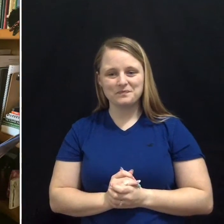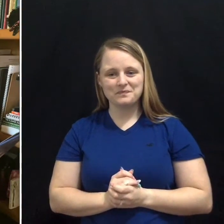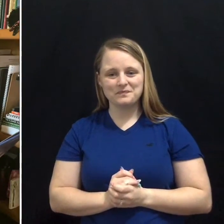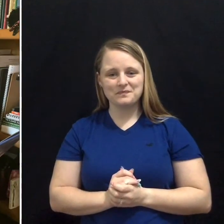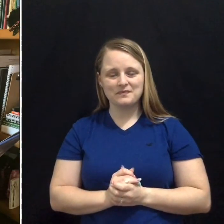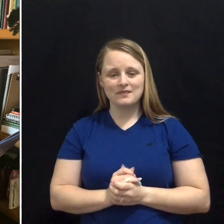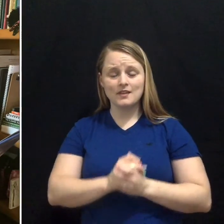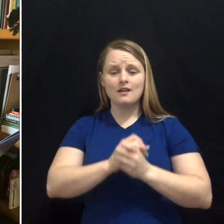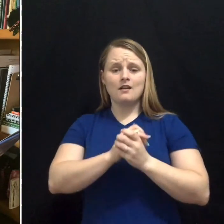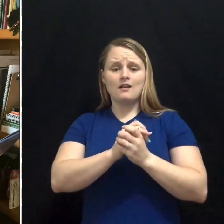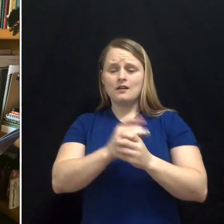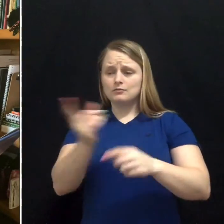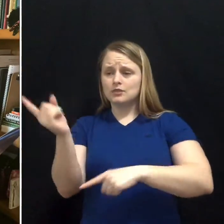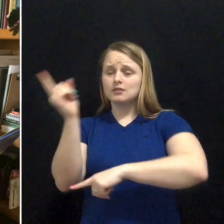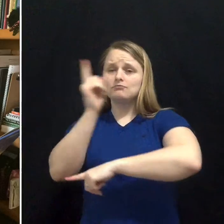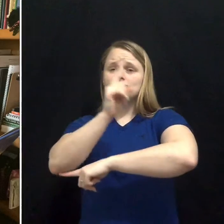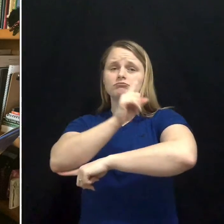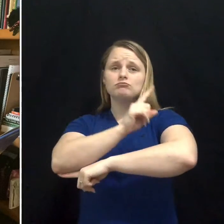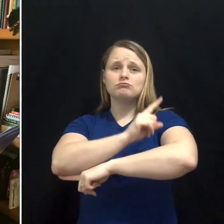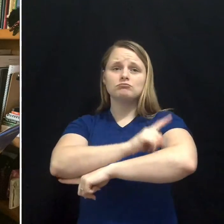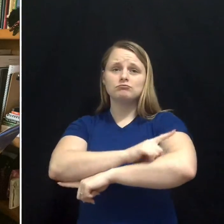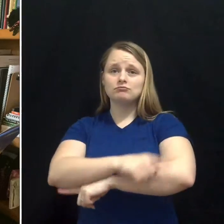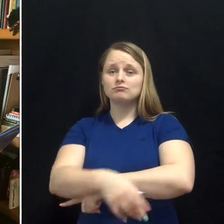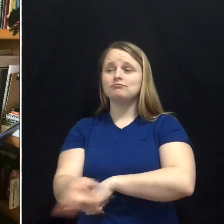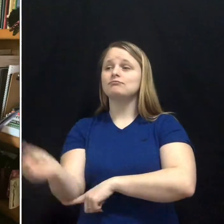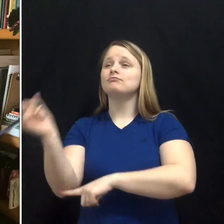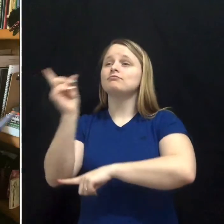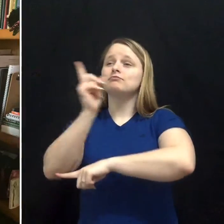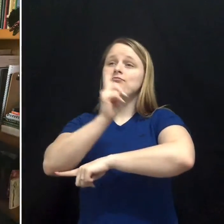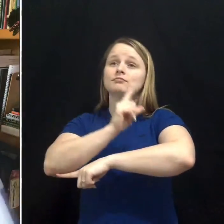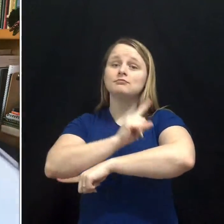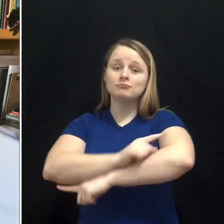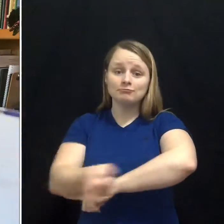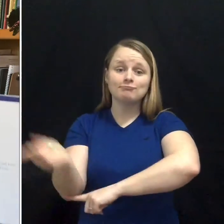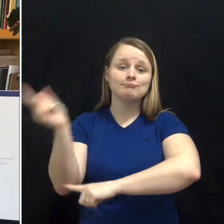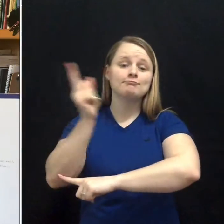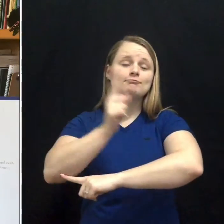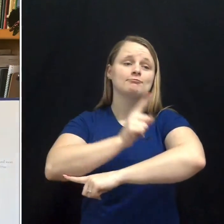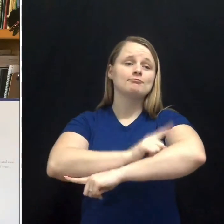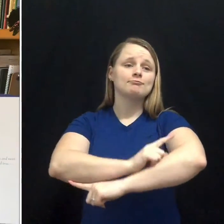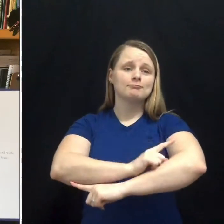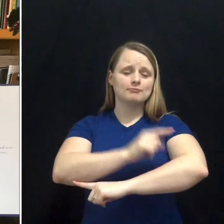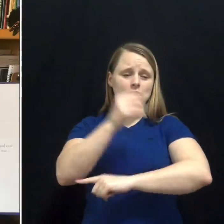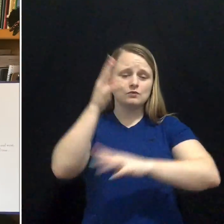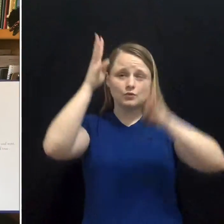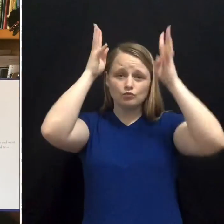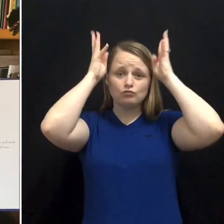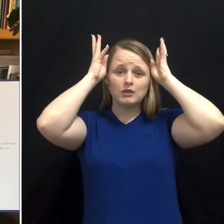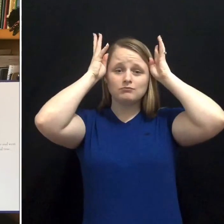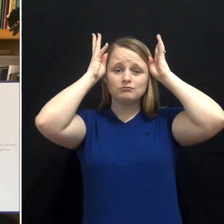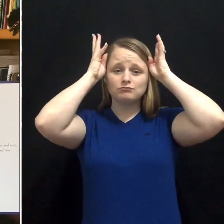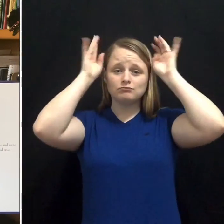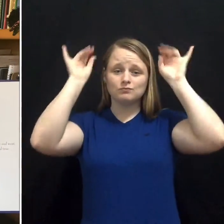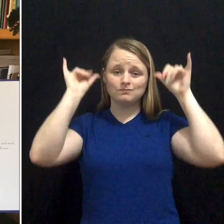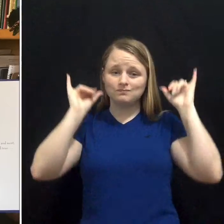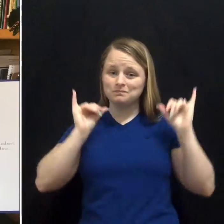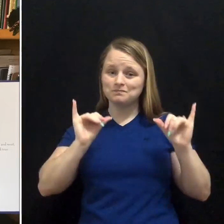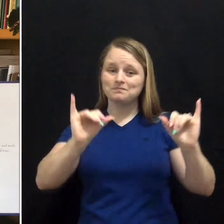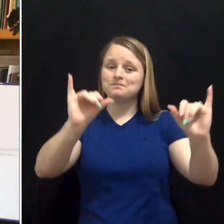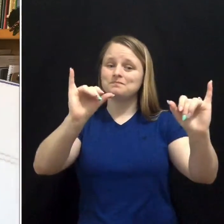As the days came and went, it was faithful and true.